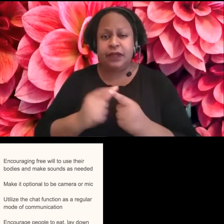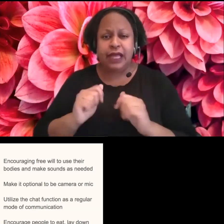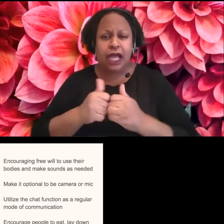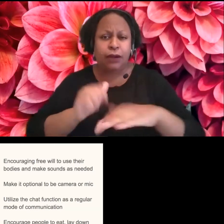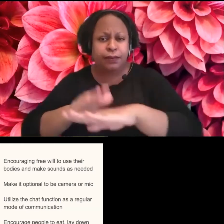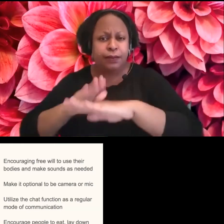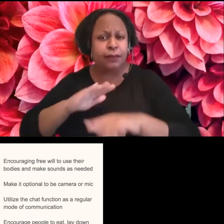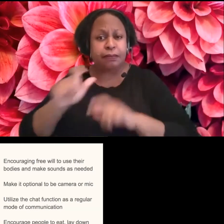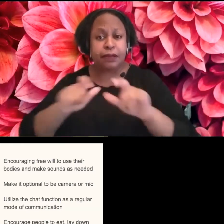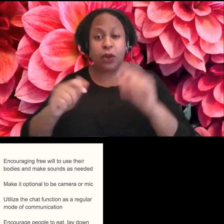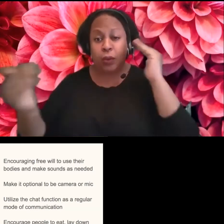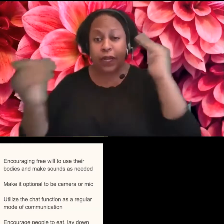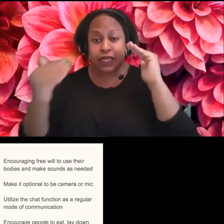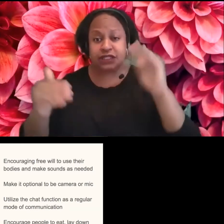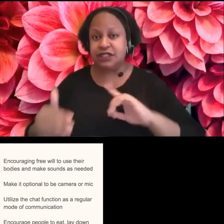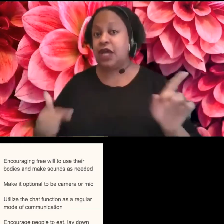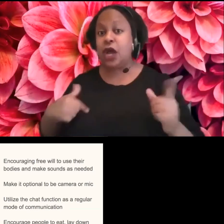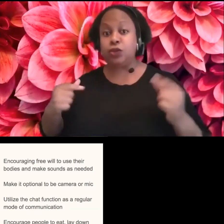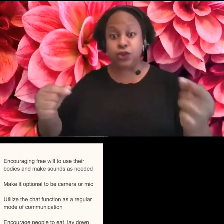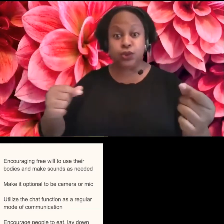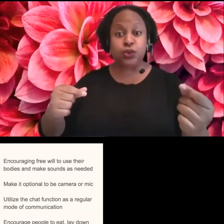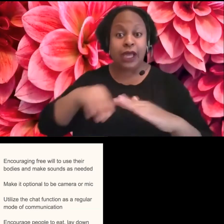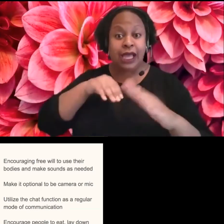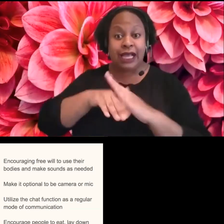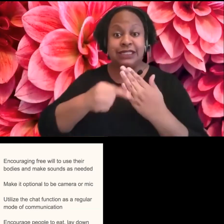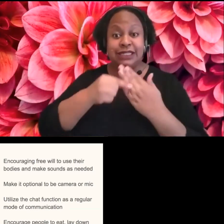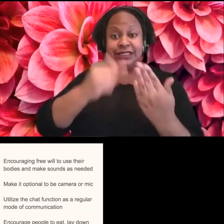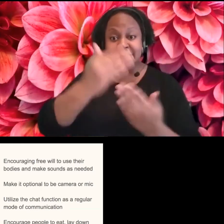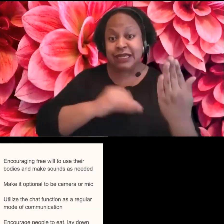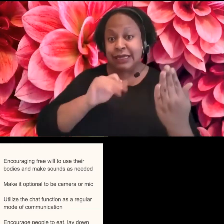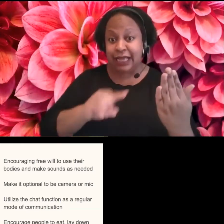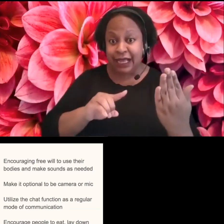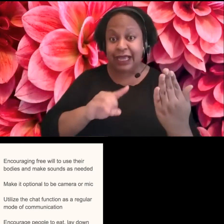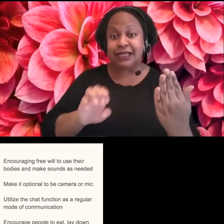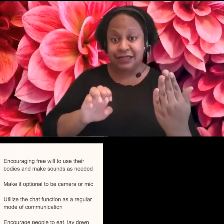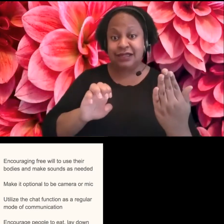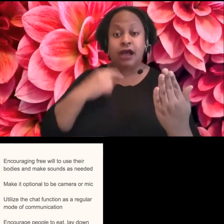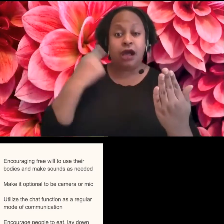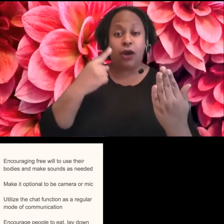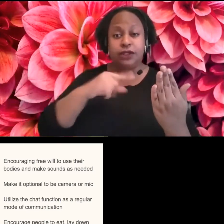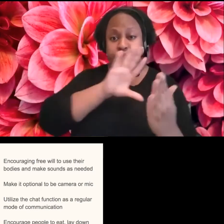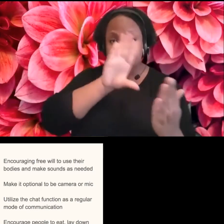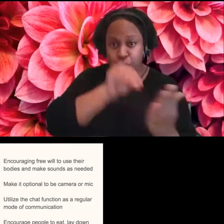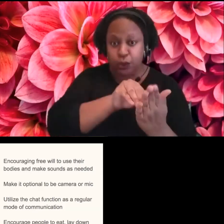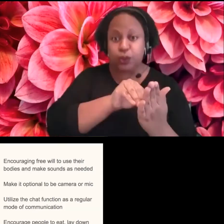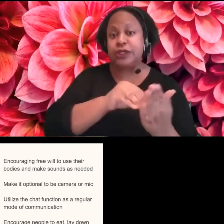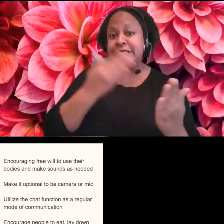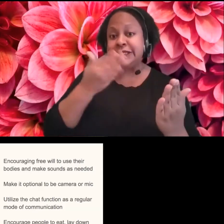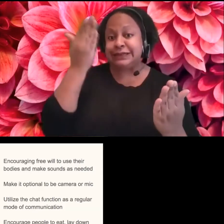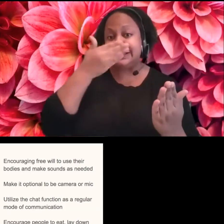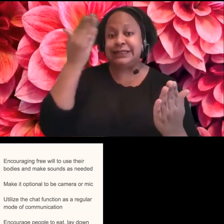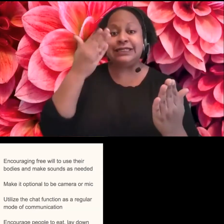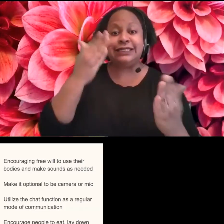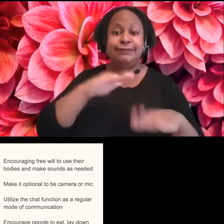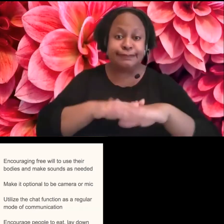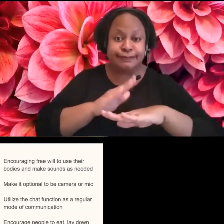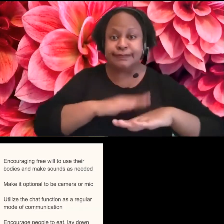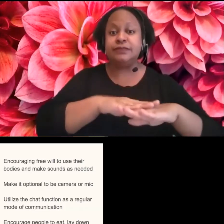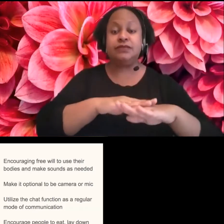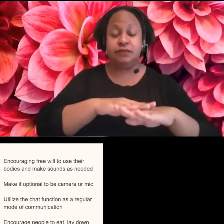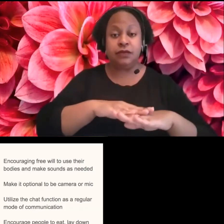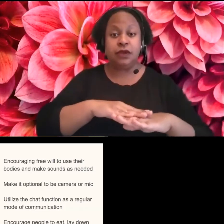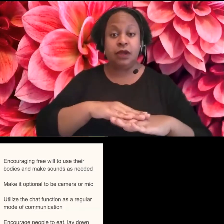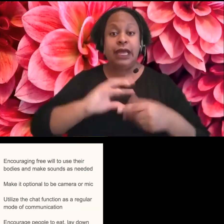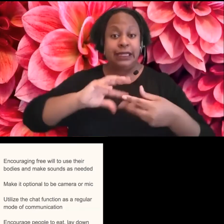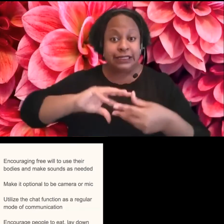of any event. Um, at Tangled, we have it in the guidelines of our space. So when you enter our space, there is actually a sign that says, please know, set the